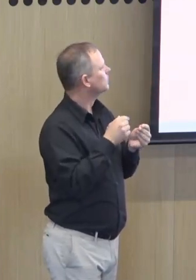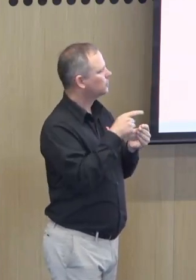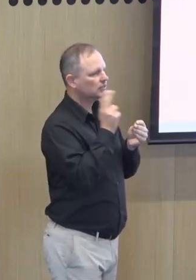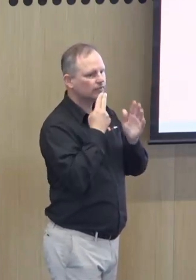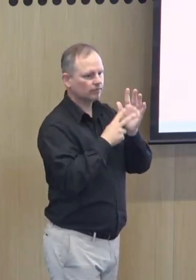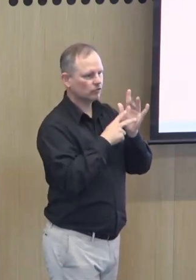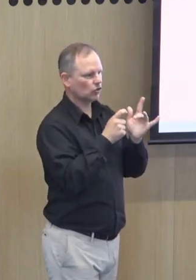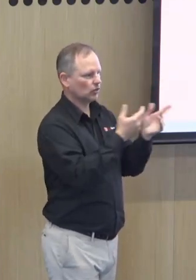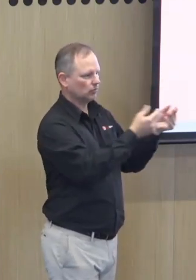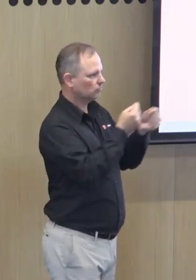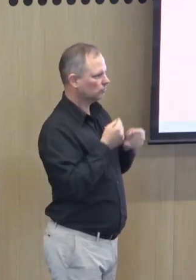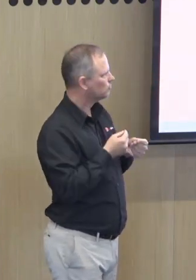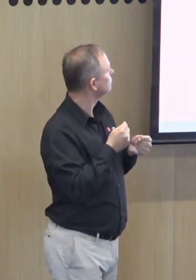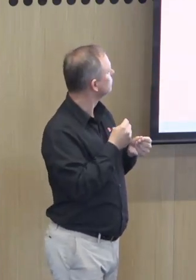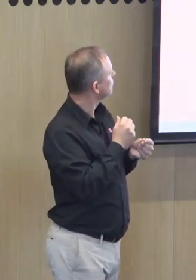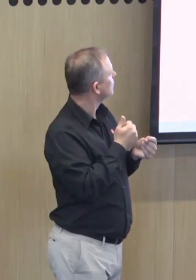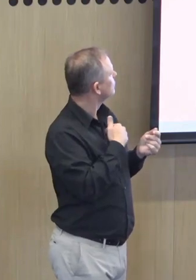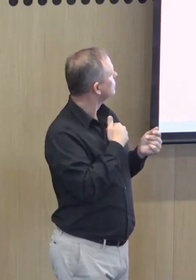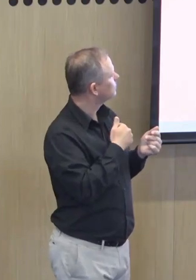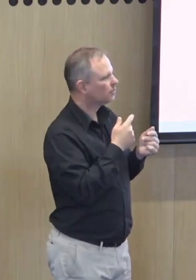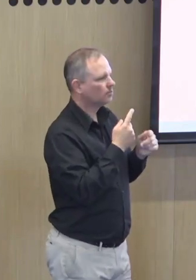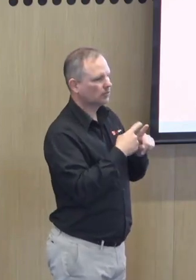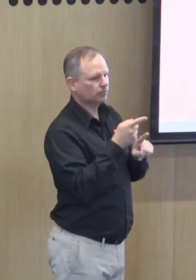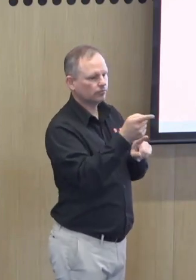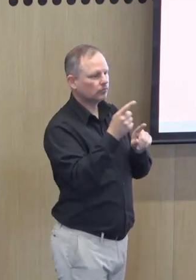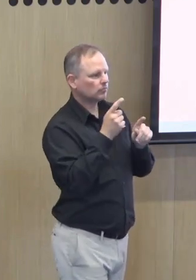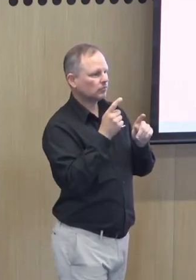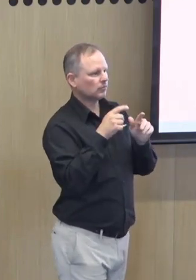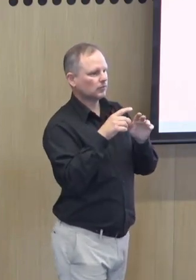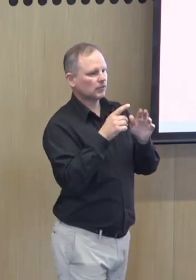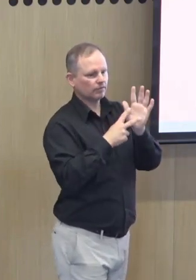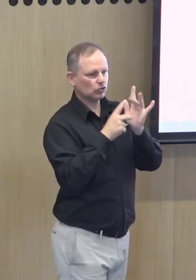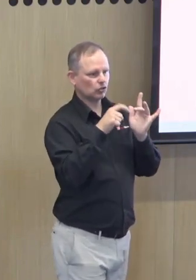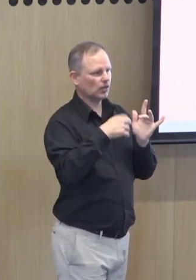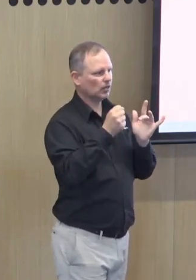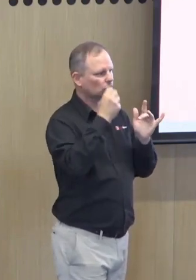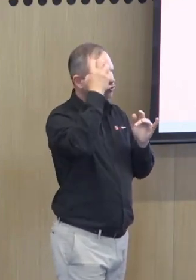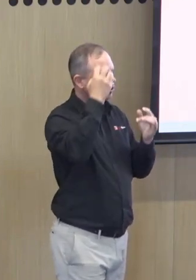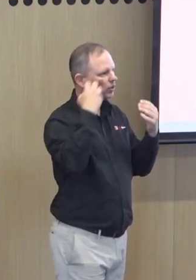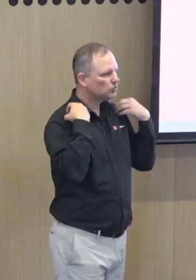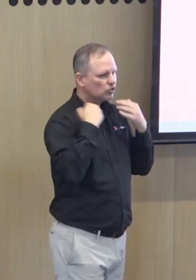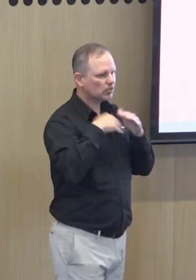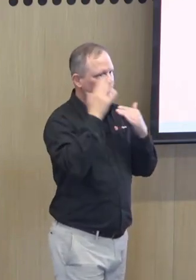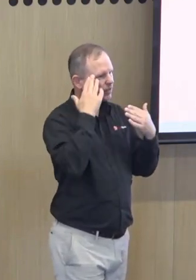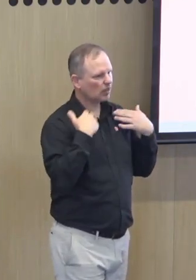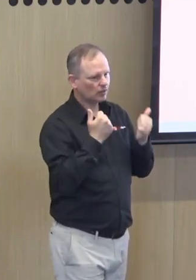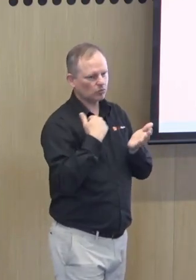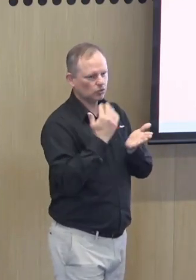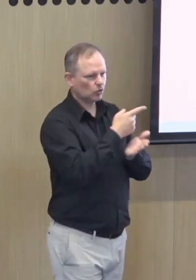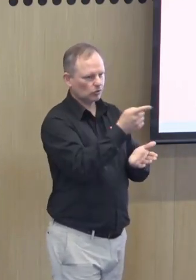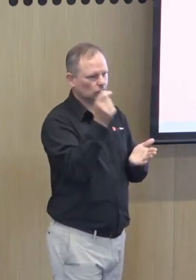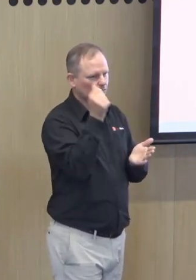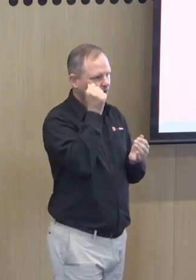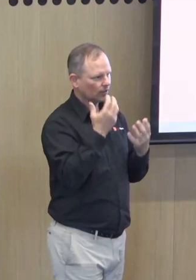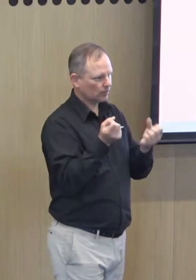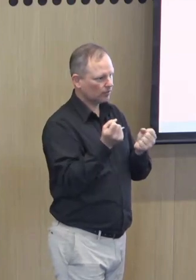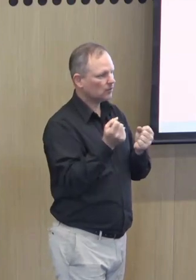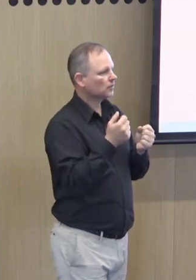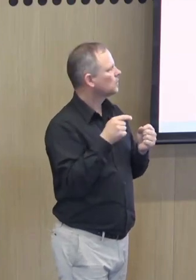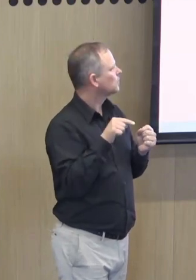then, nine years ago. Deaf Victoria steered that conference. Then we had the Royal Commission in